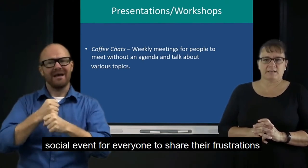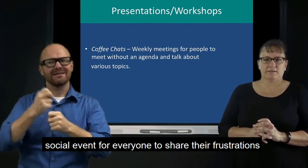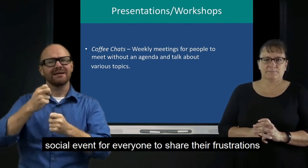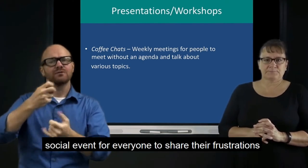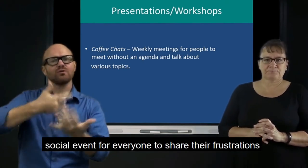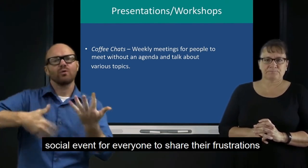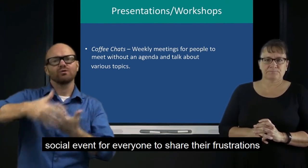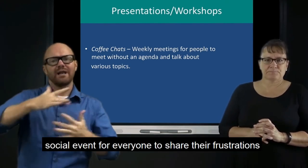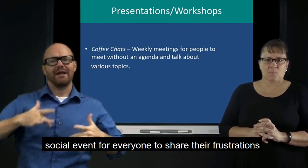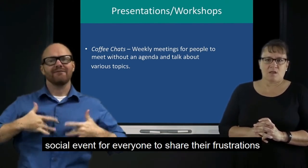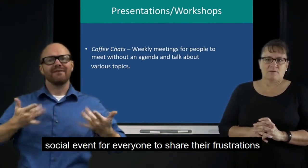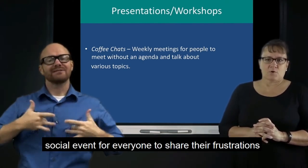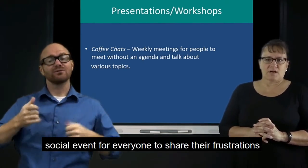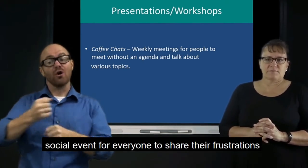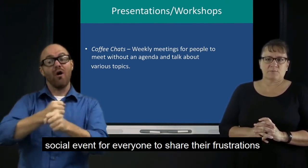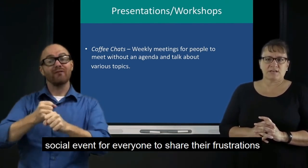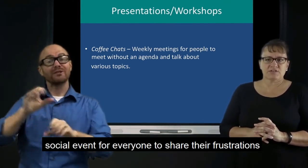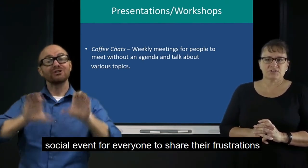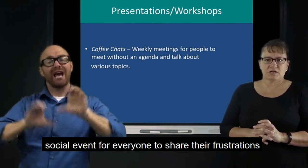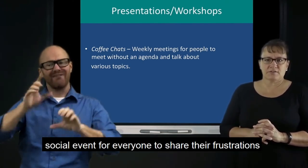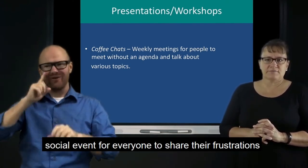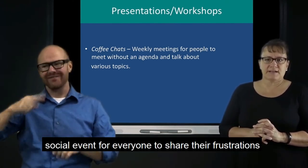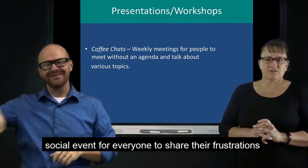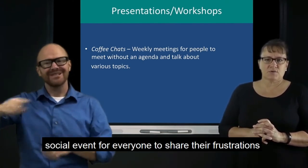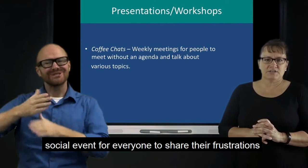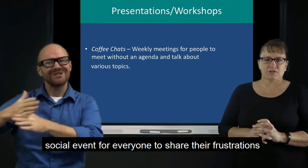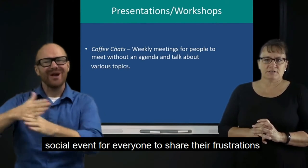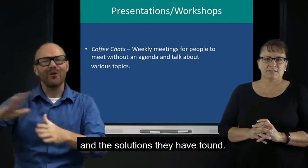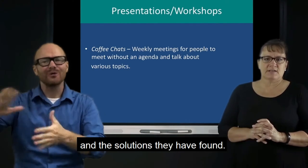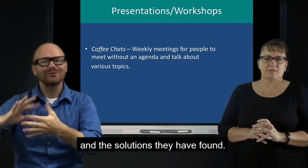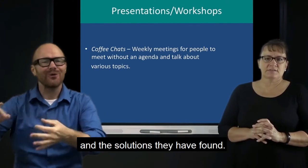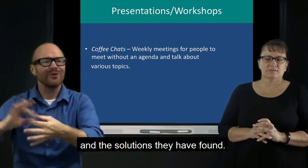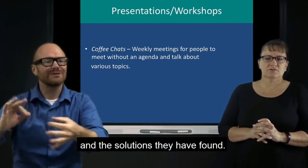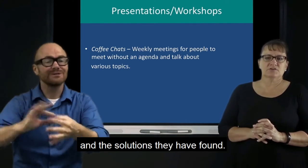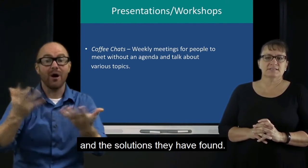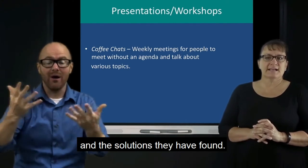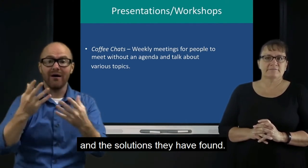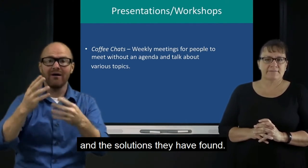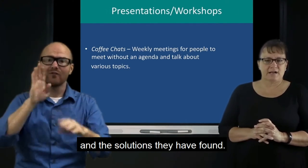for everyone to share their frustrations and the solutions they have found.